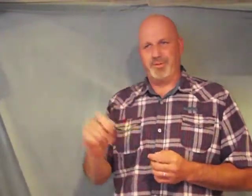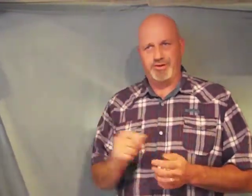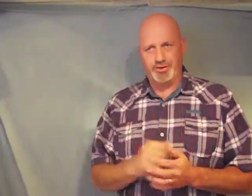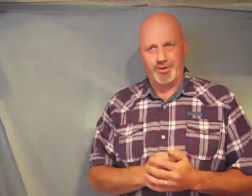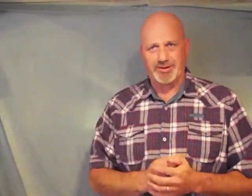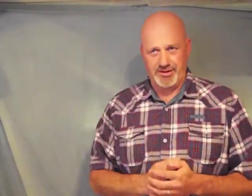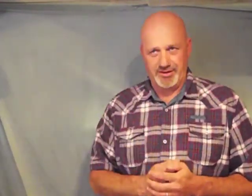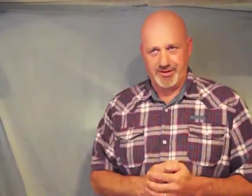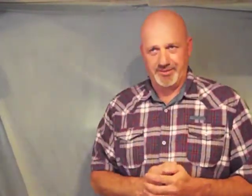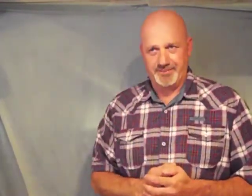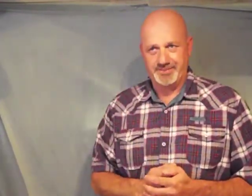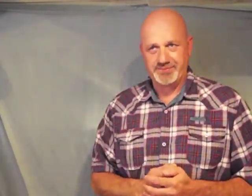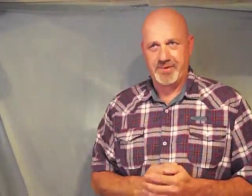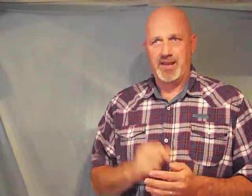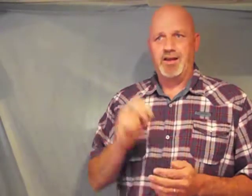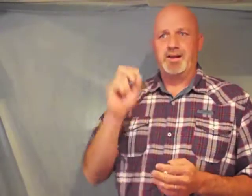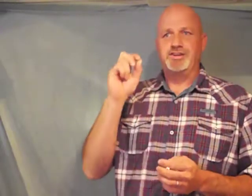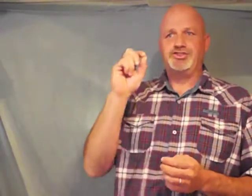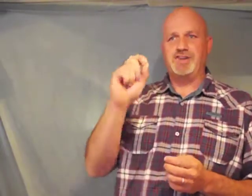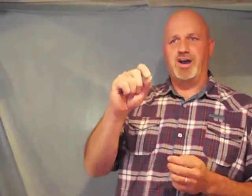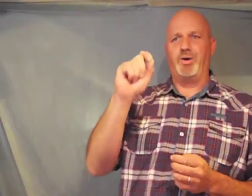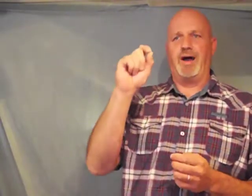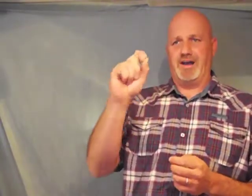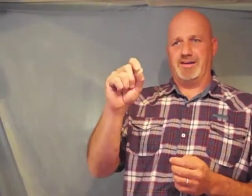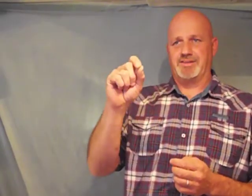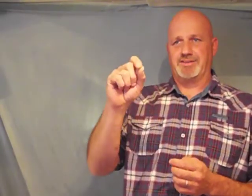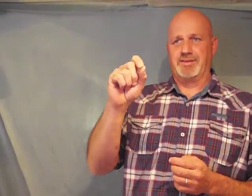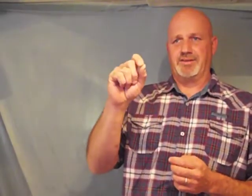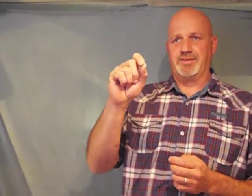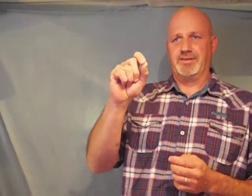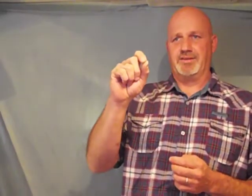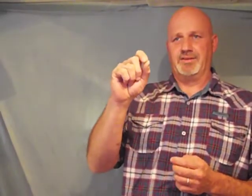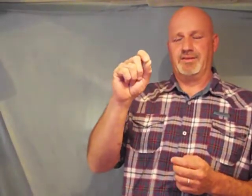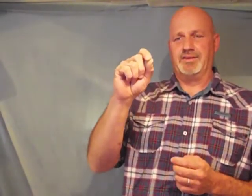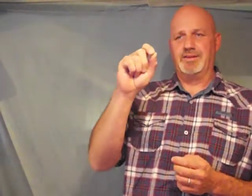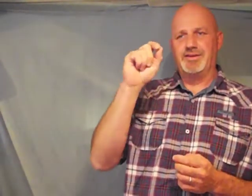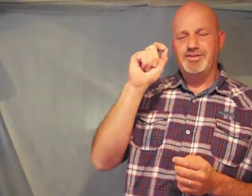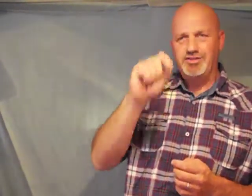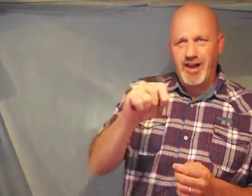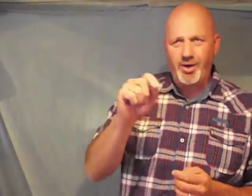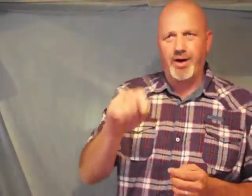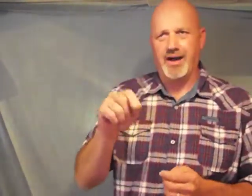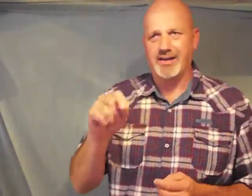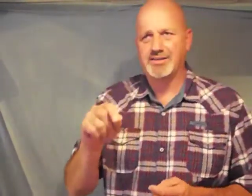rejoice in you show us show us